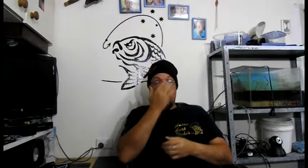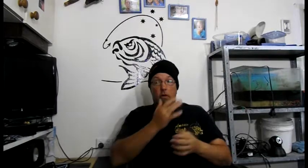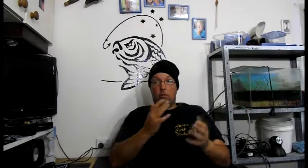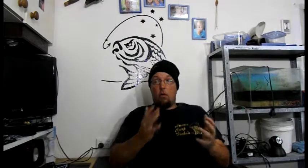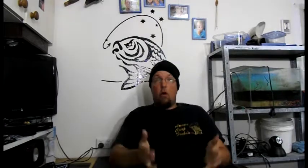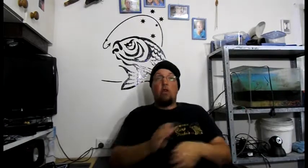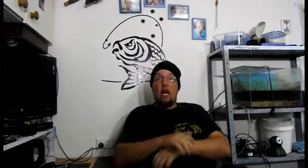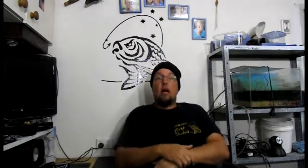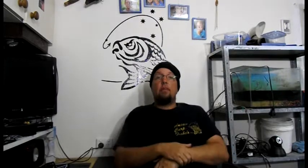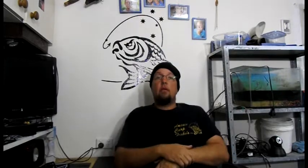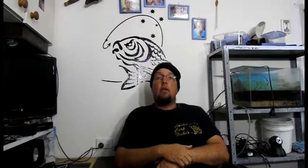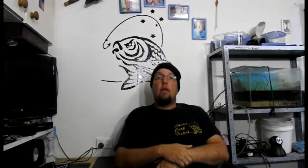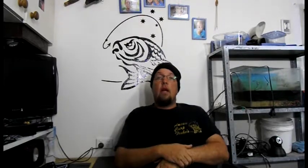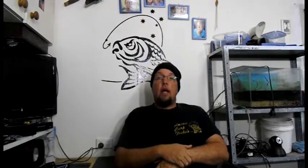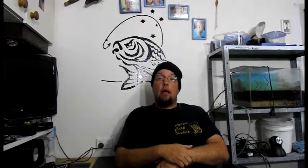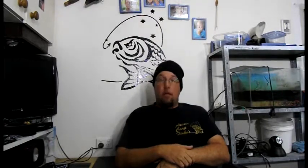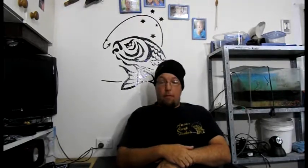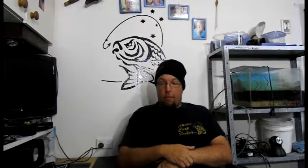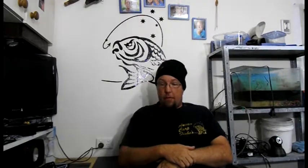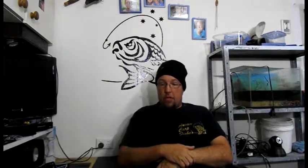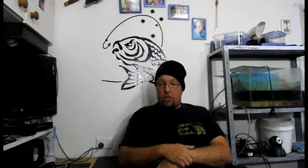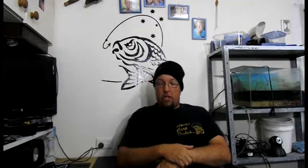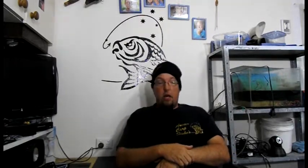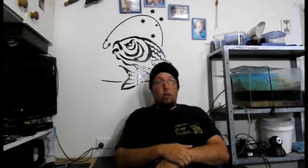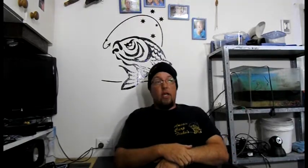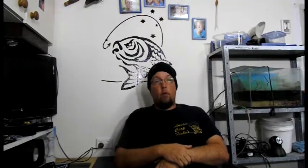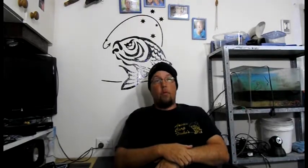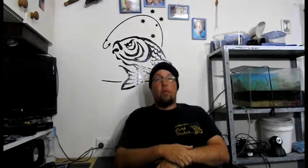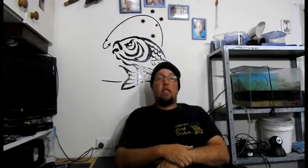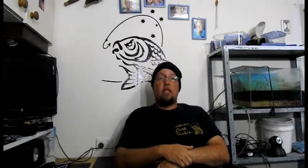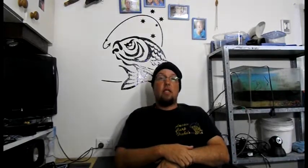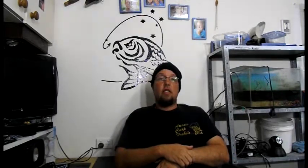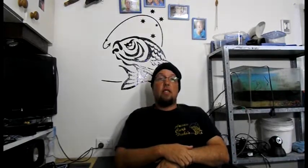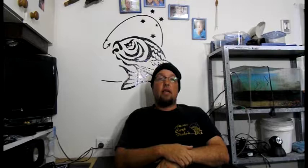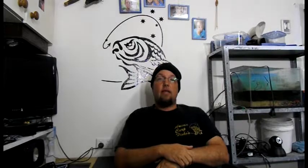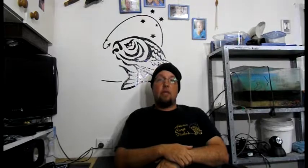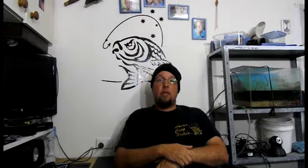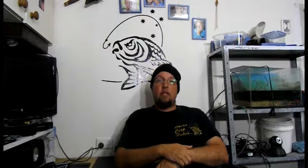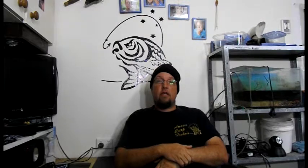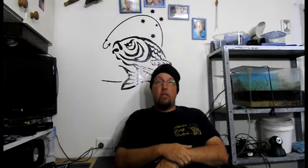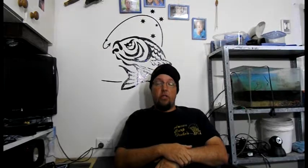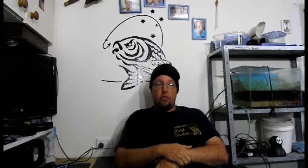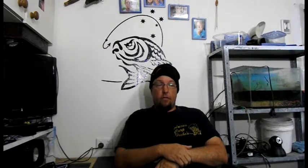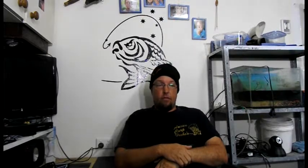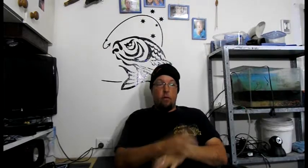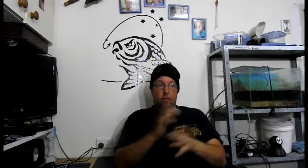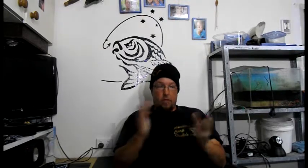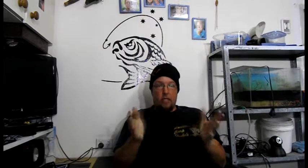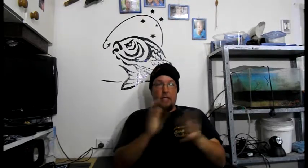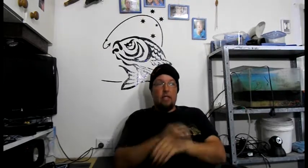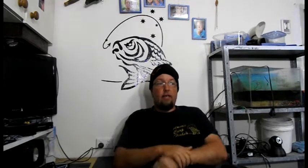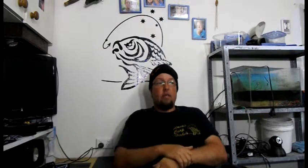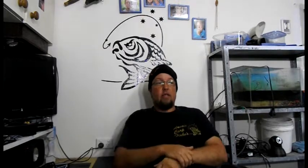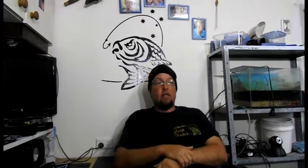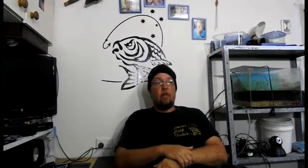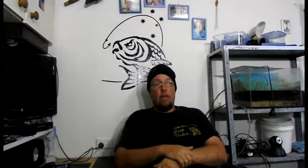on carp and on their population. It will kill between 60 and 70 percent of fish, 60 and 70 percent of carp.